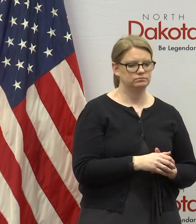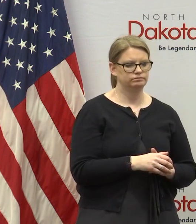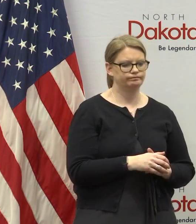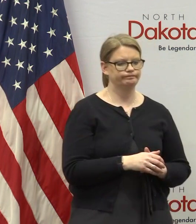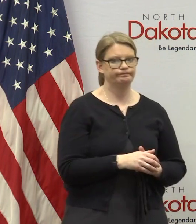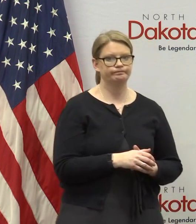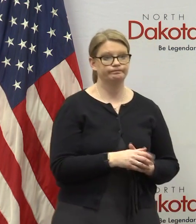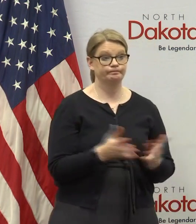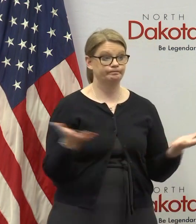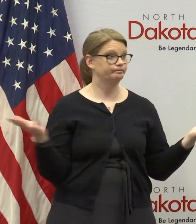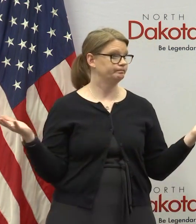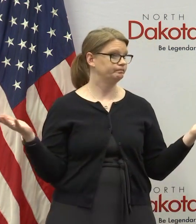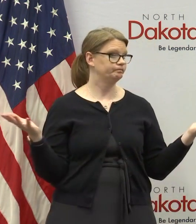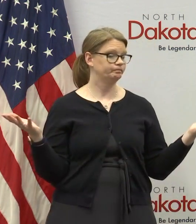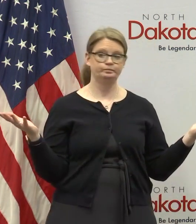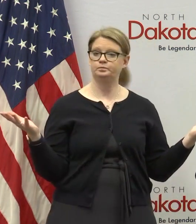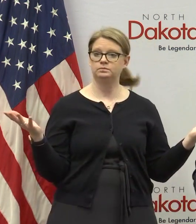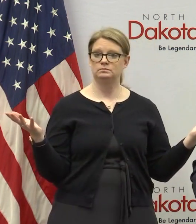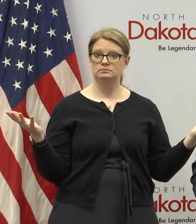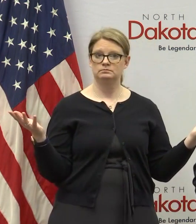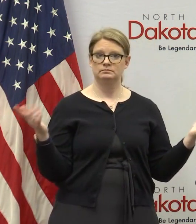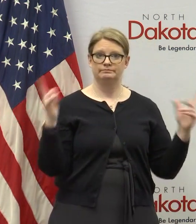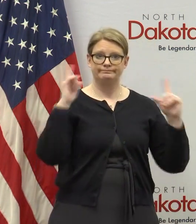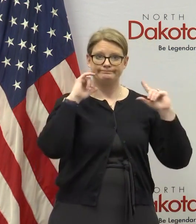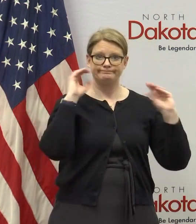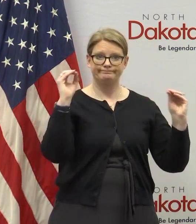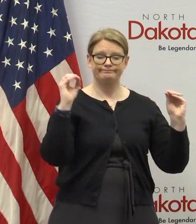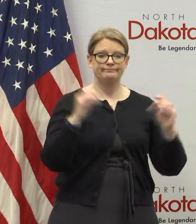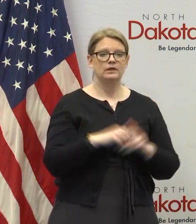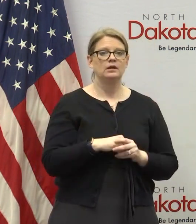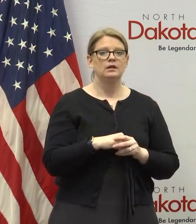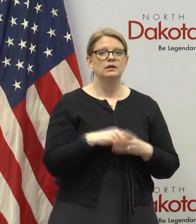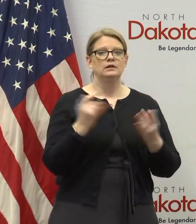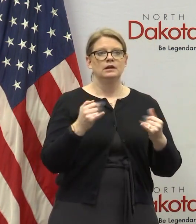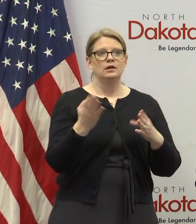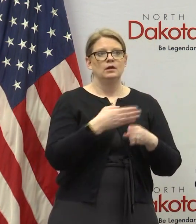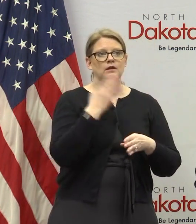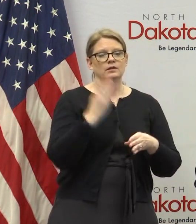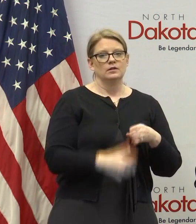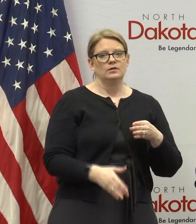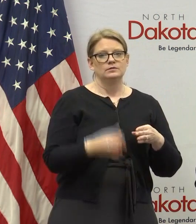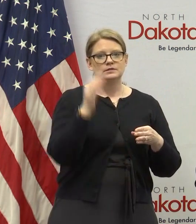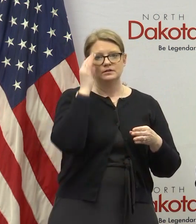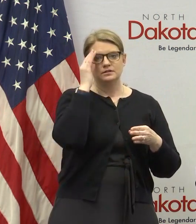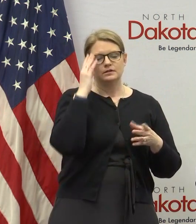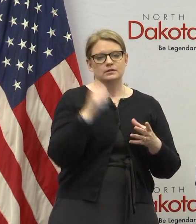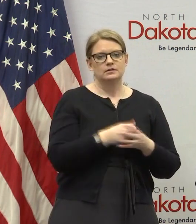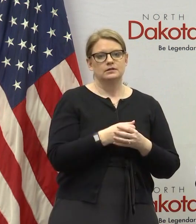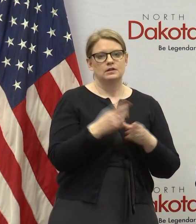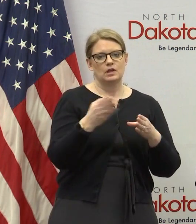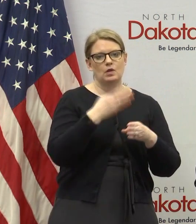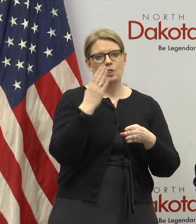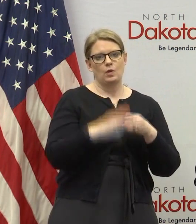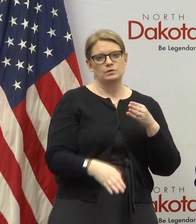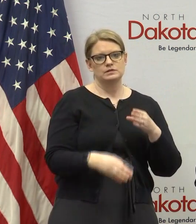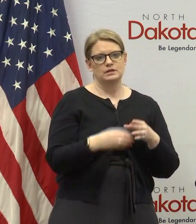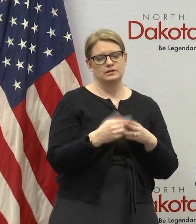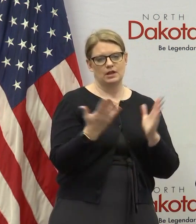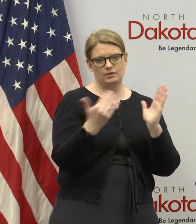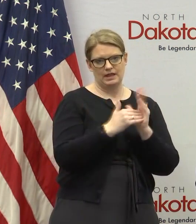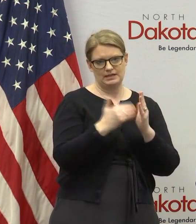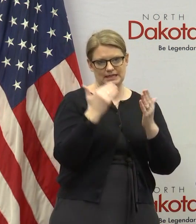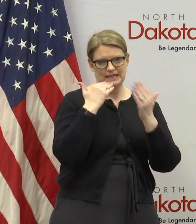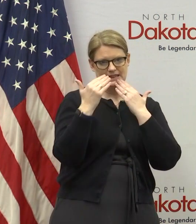other questions hearing none uh to close out today again uh want to close out with with again